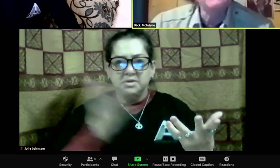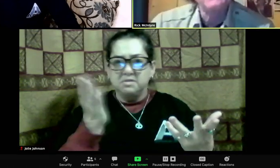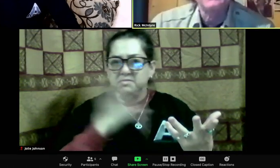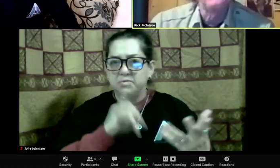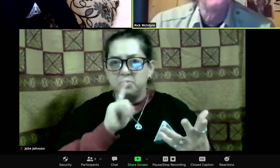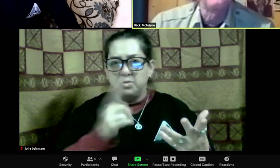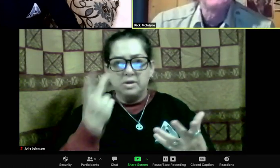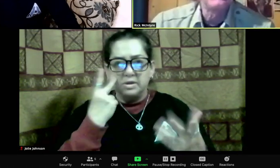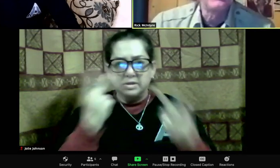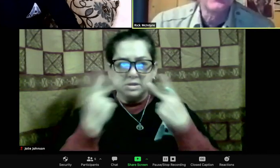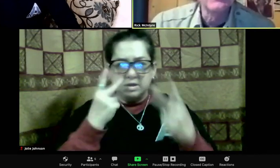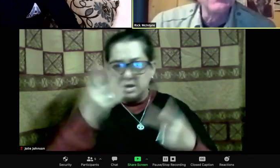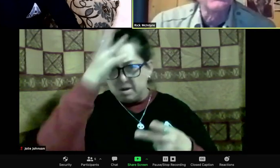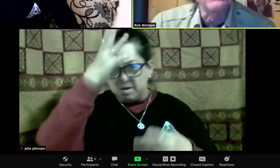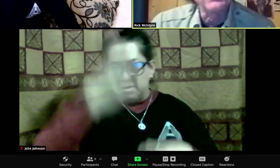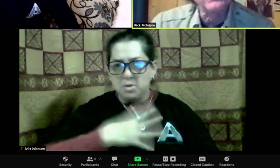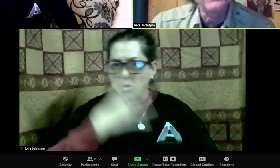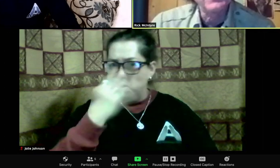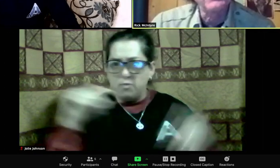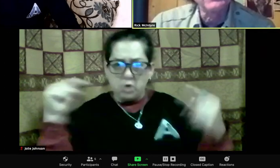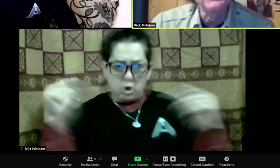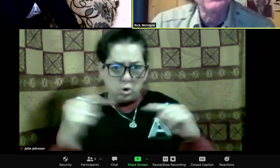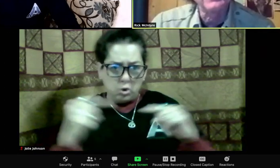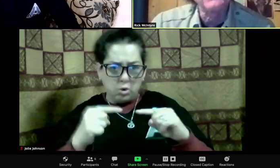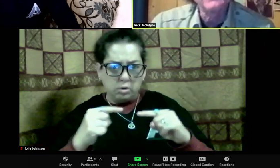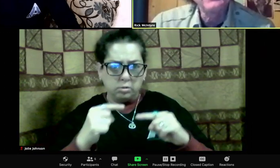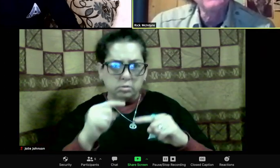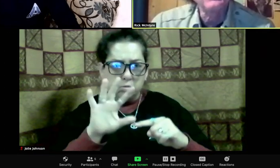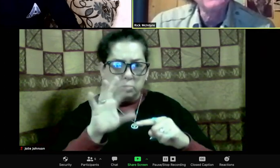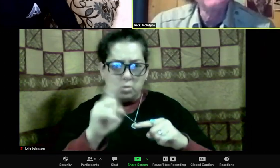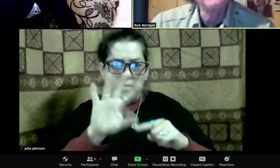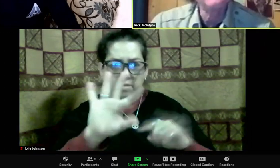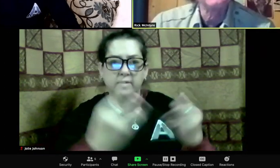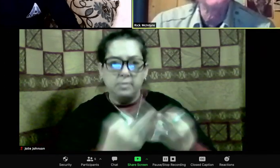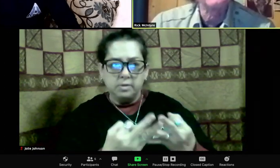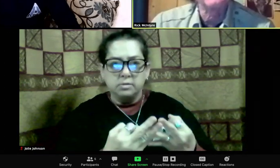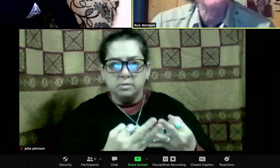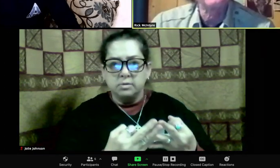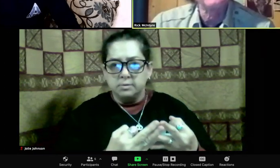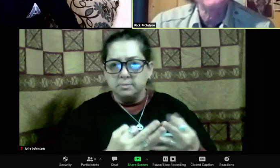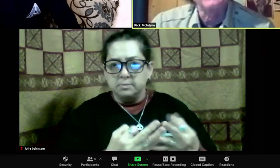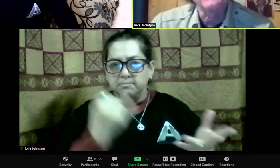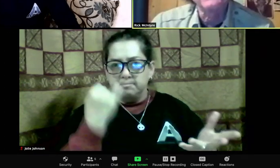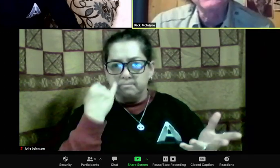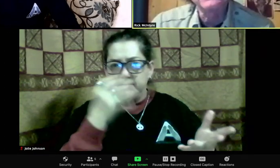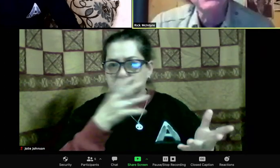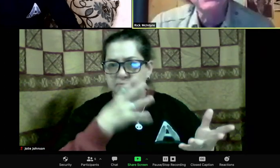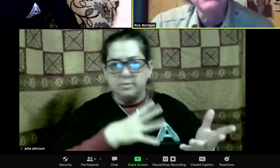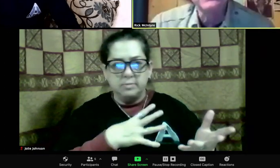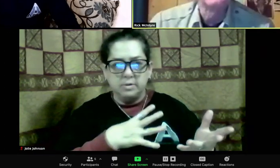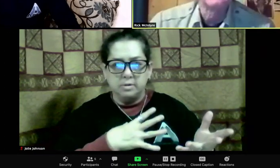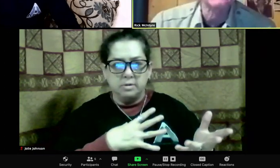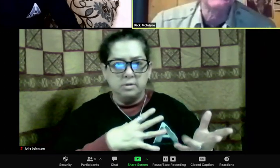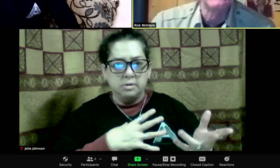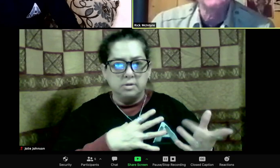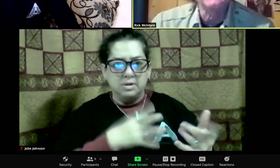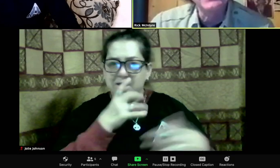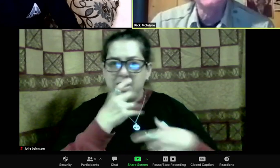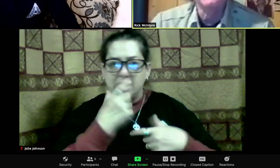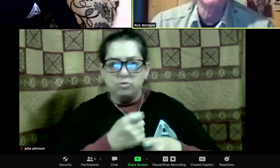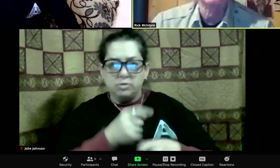So, and before we started, I was talking to Steve that this is really just kind of fun to get into, but